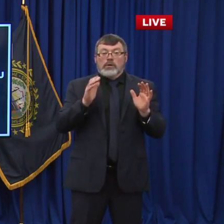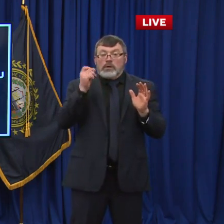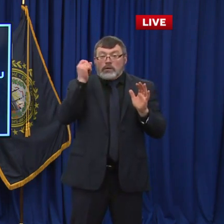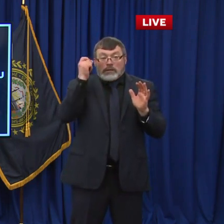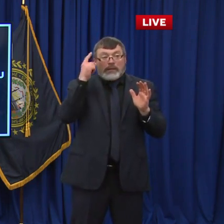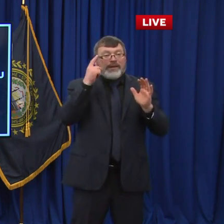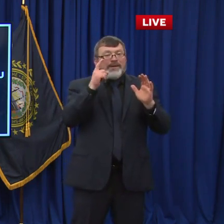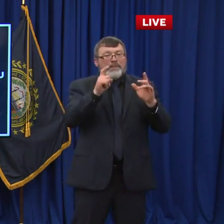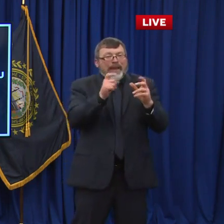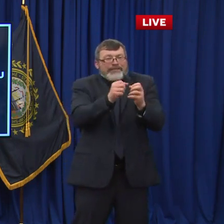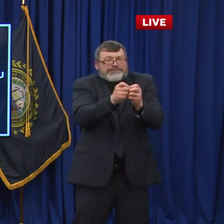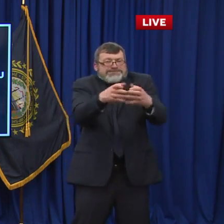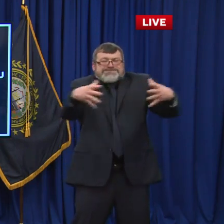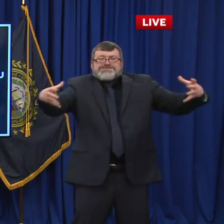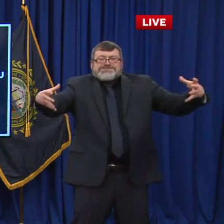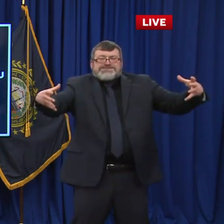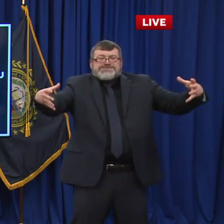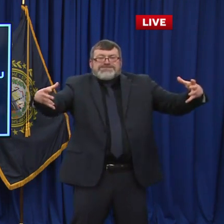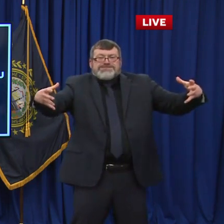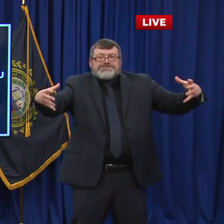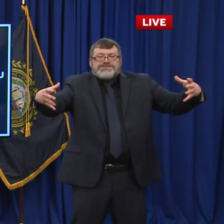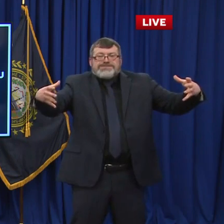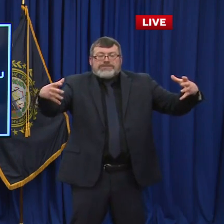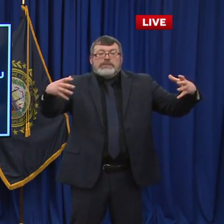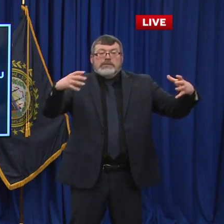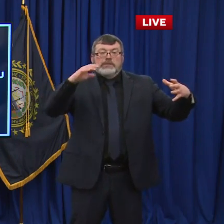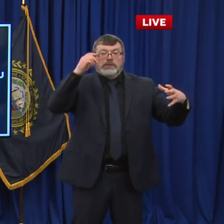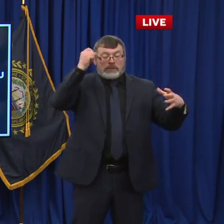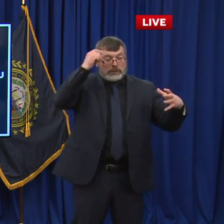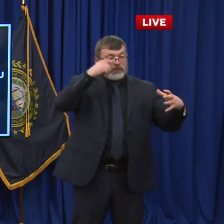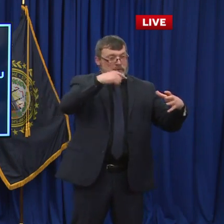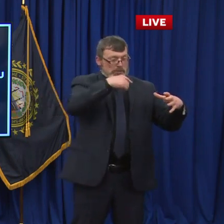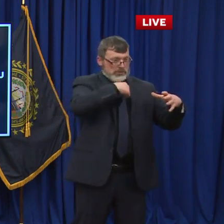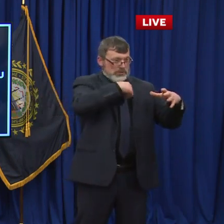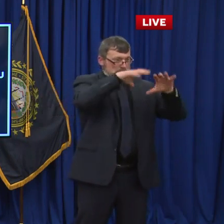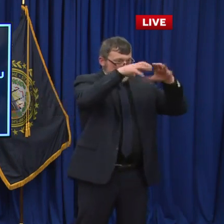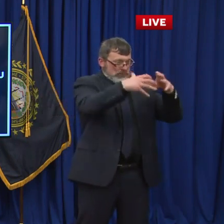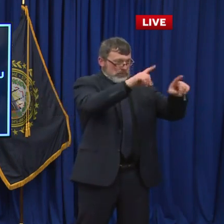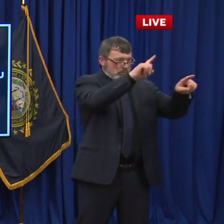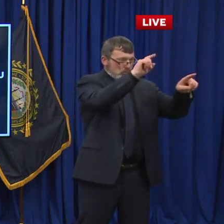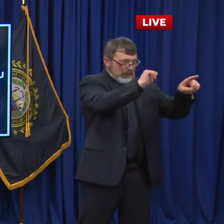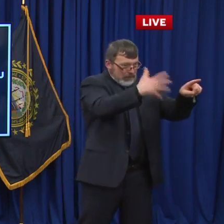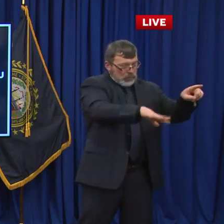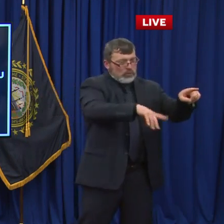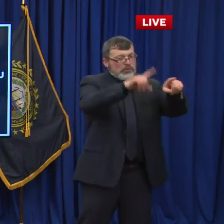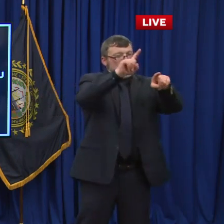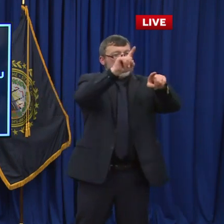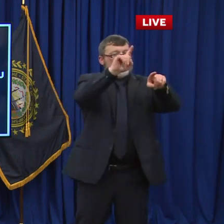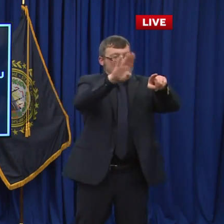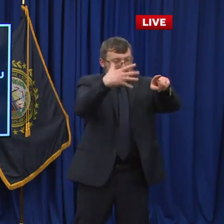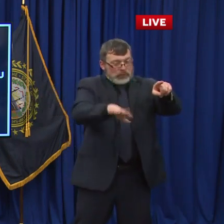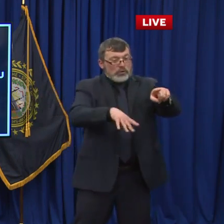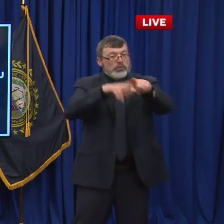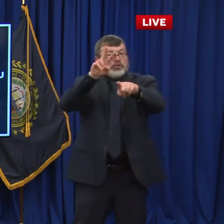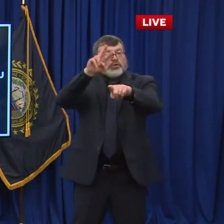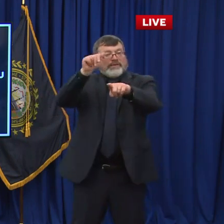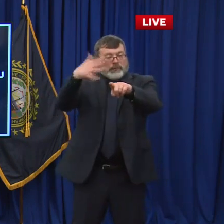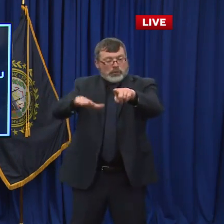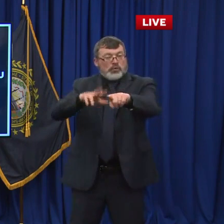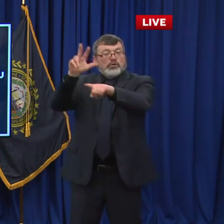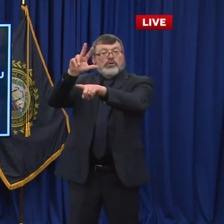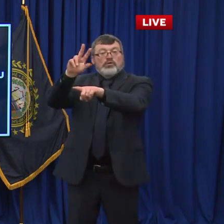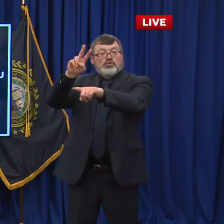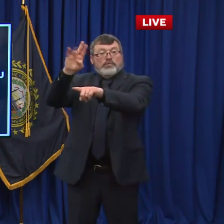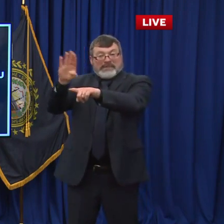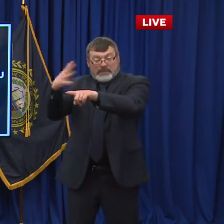the 40 and up the 20, the healthy 20 year olds. Are we going to have 75% of healthy 20 year olds take this vaccine? I wish